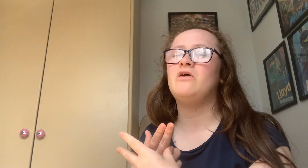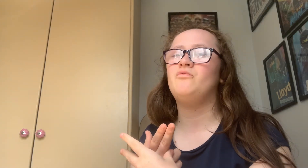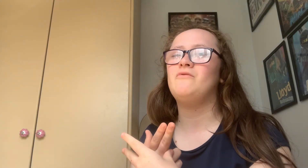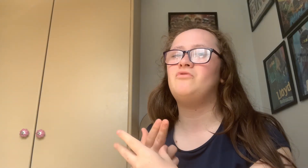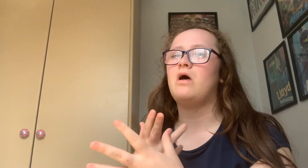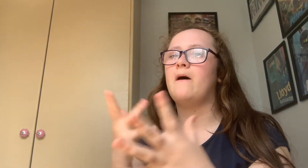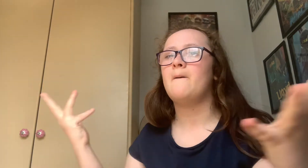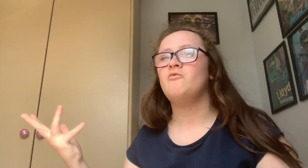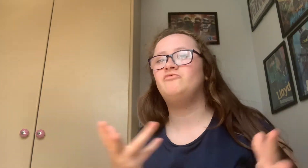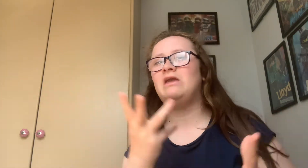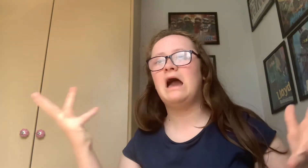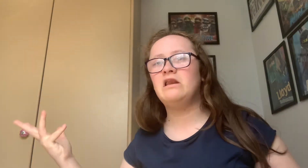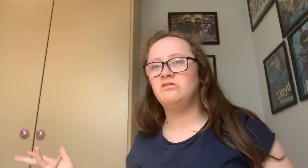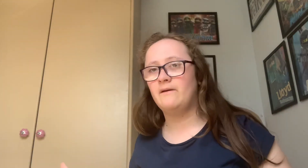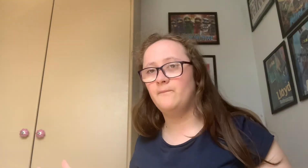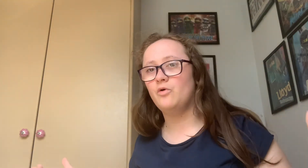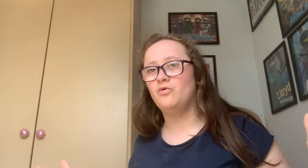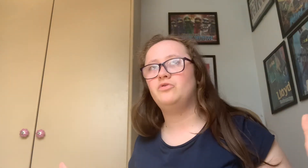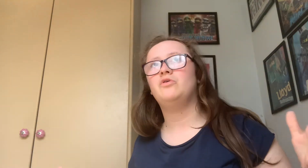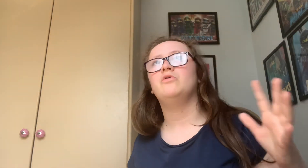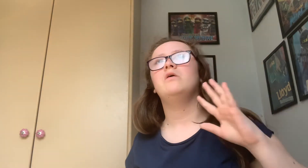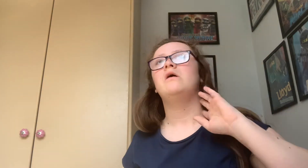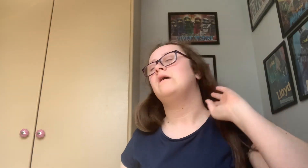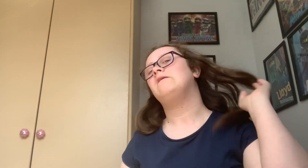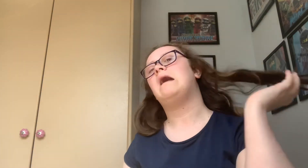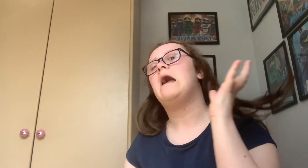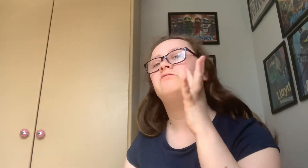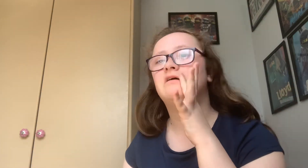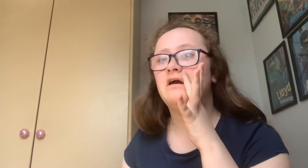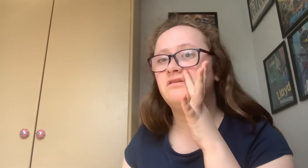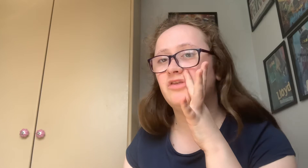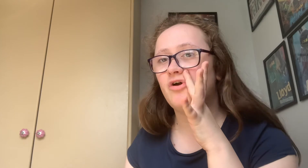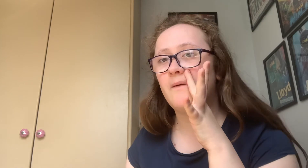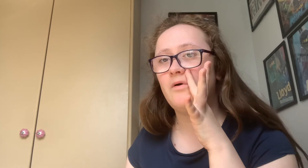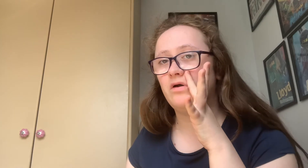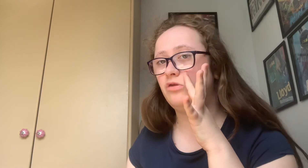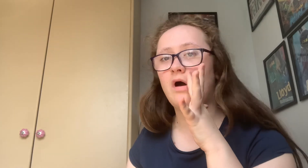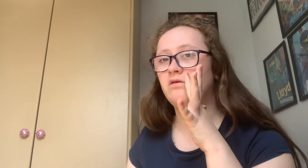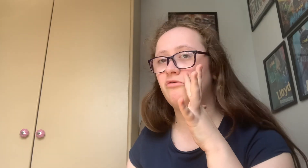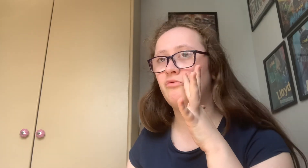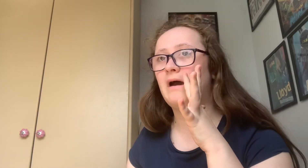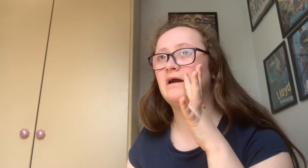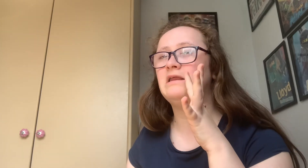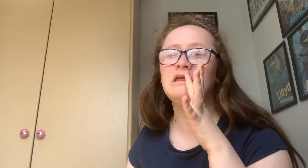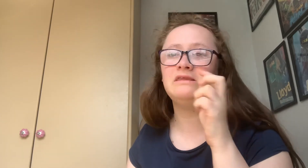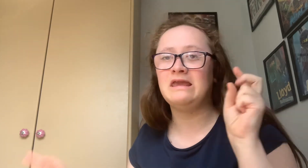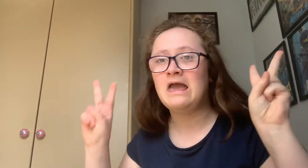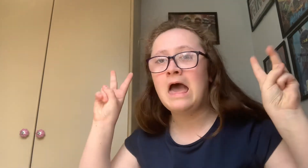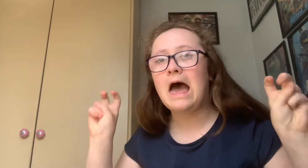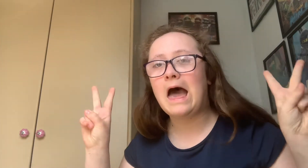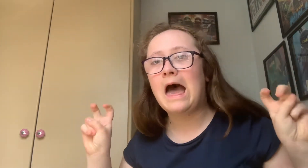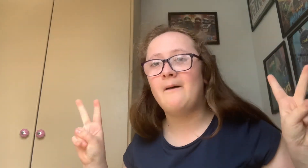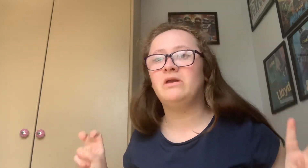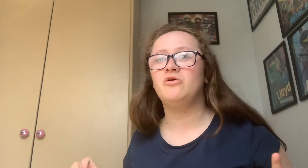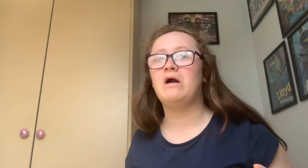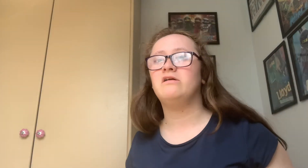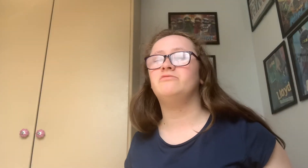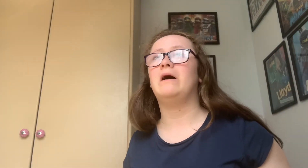with that with the island I bought Guys, like I said talk a book is not as exactly the app you guys might